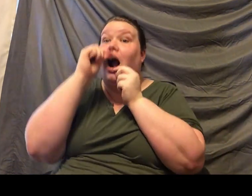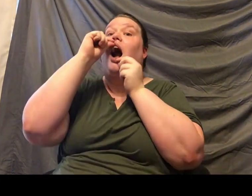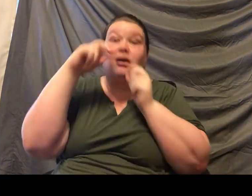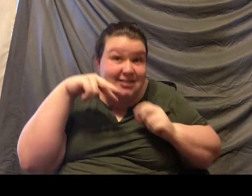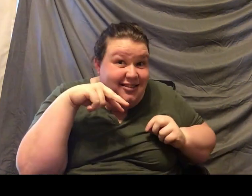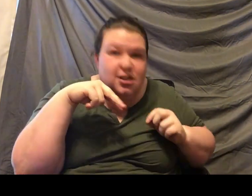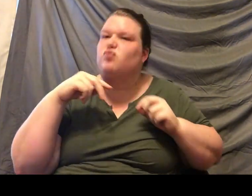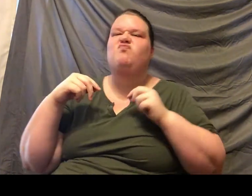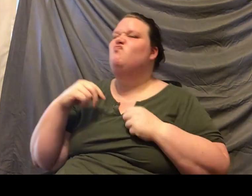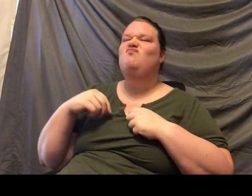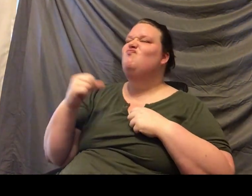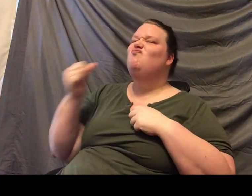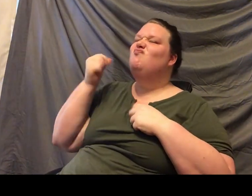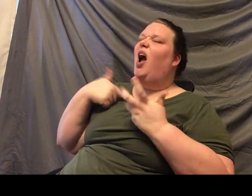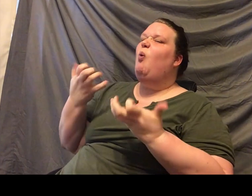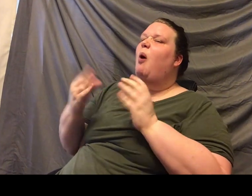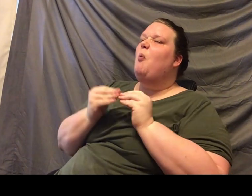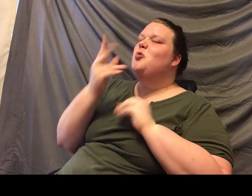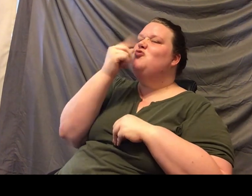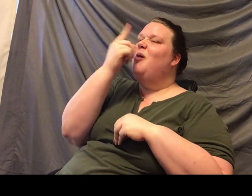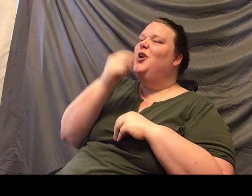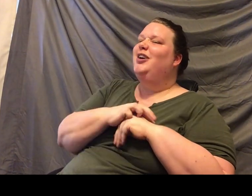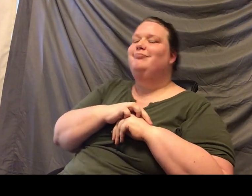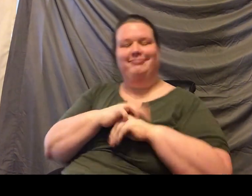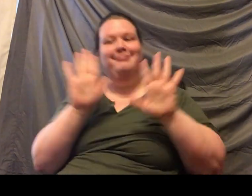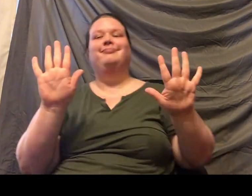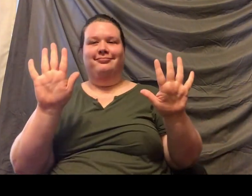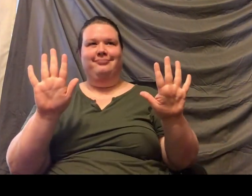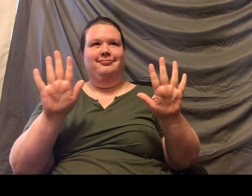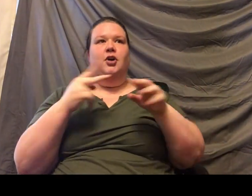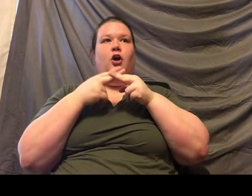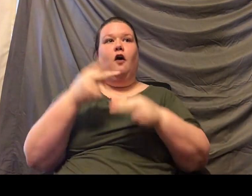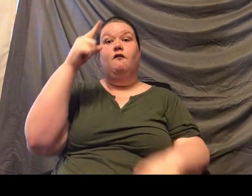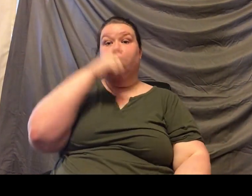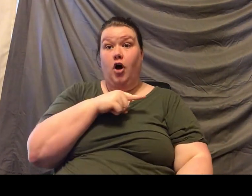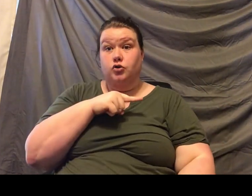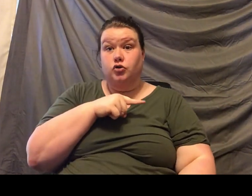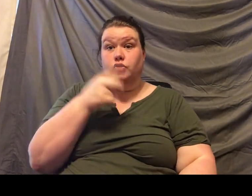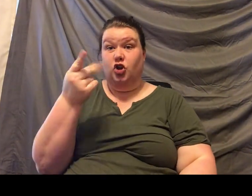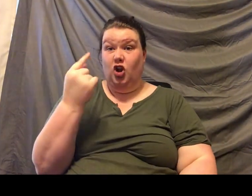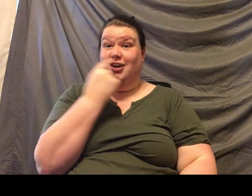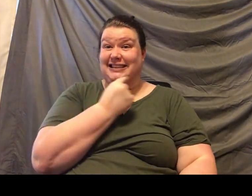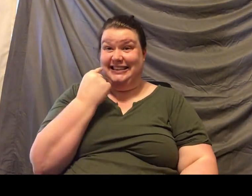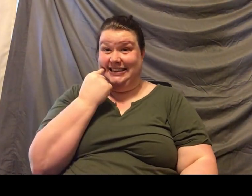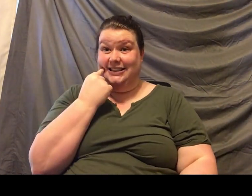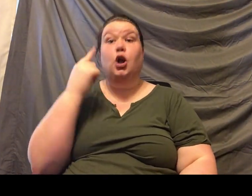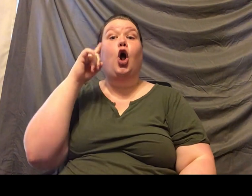He's like, oh, I want more strawberry, guys. And so, they're called false canines because they look like canines, but they are not related to canids